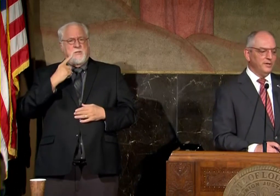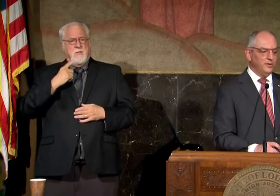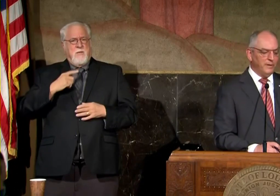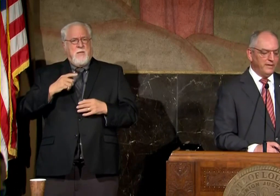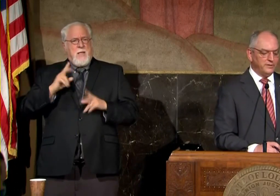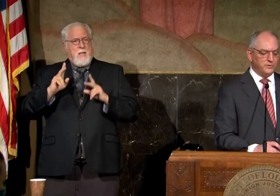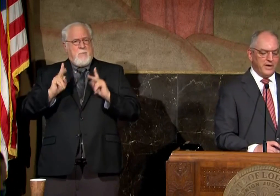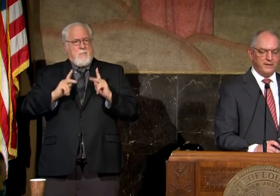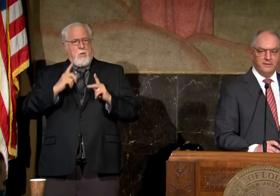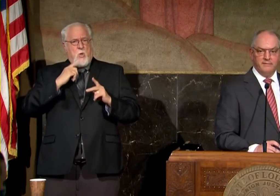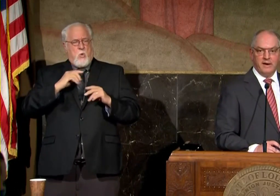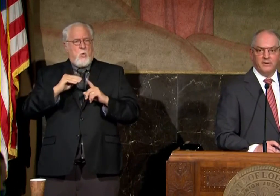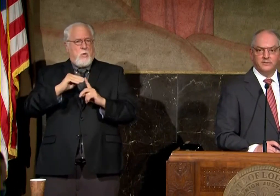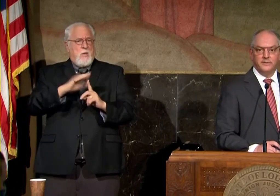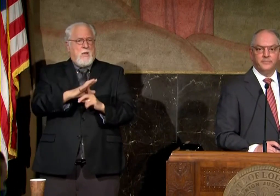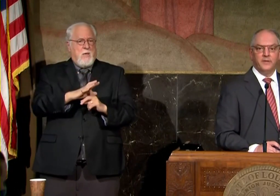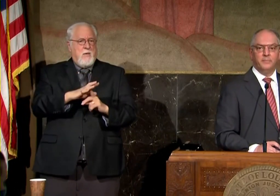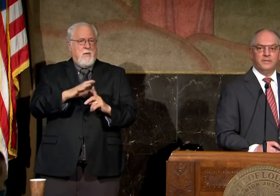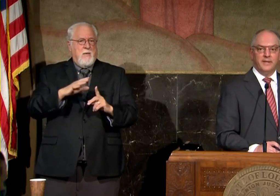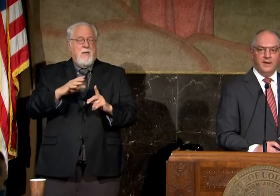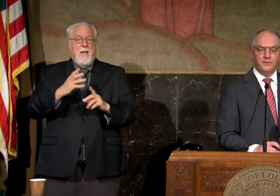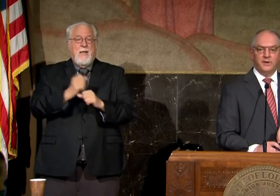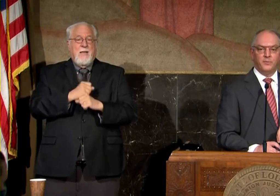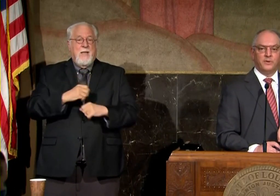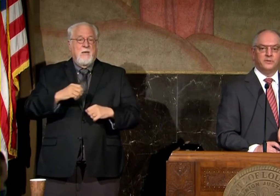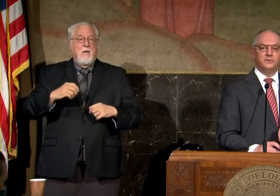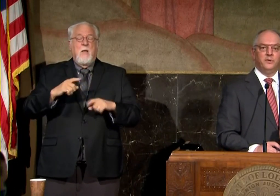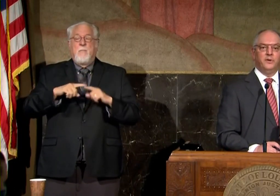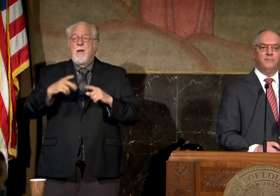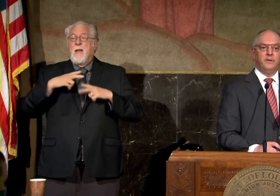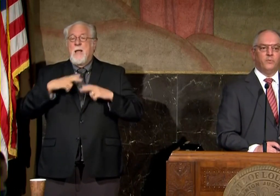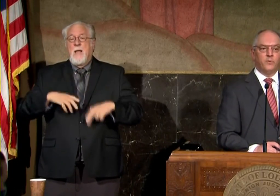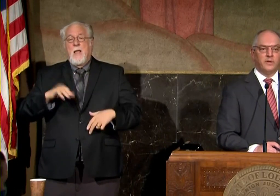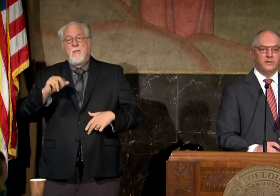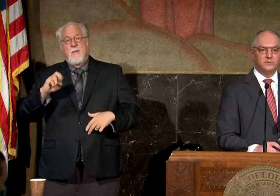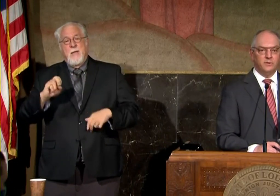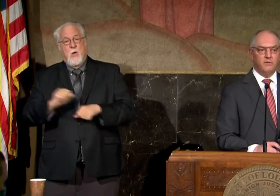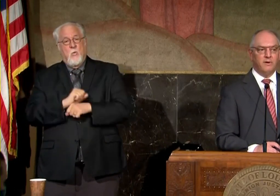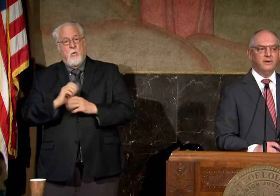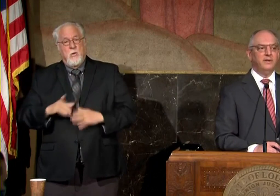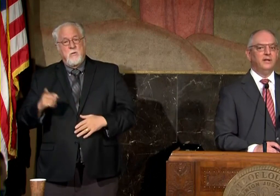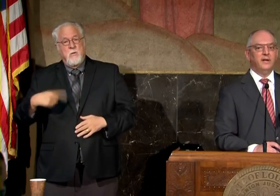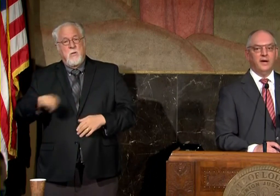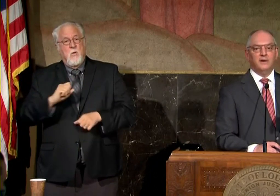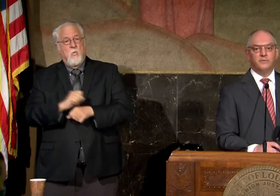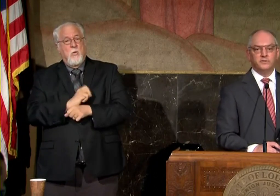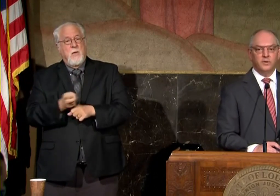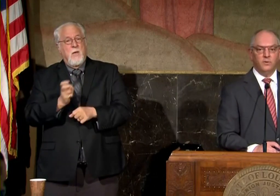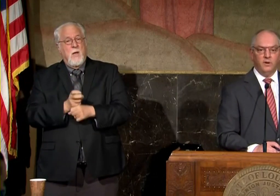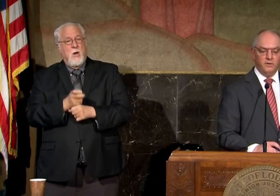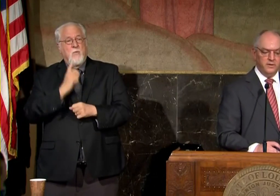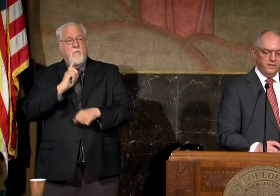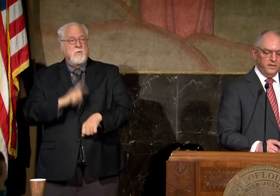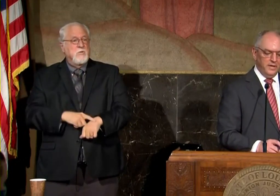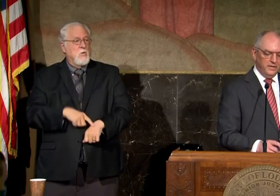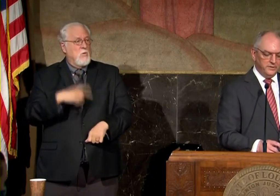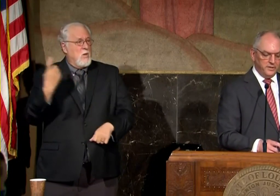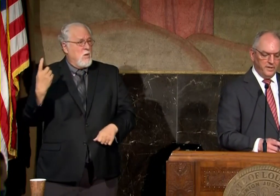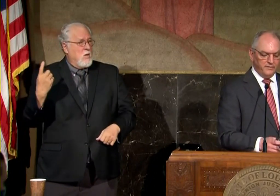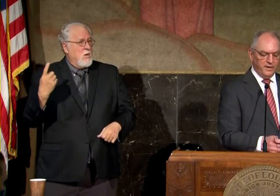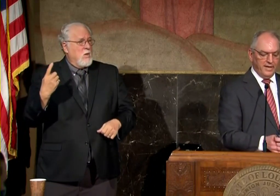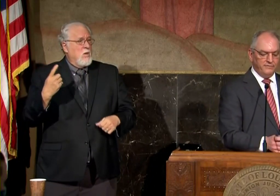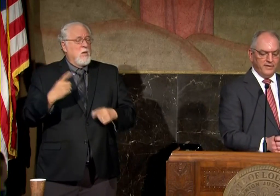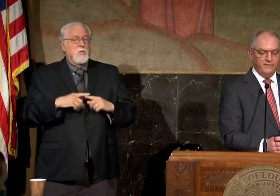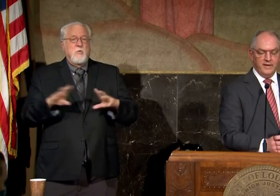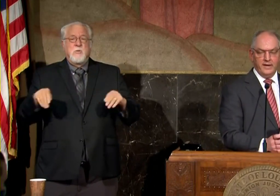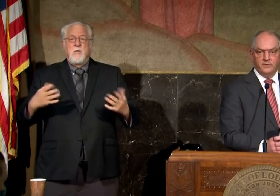who might contract the virus but to the health care workers who have been working so hard uh for so long uh to